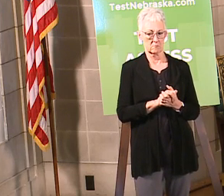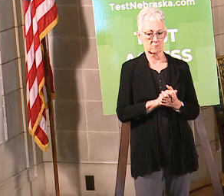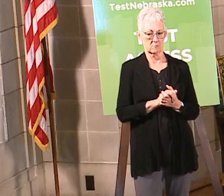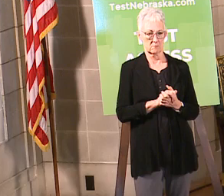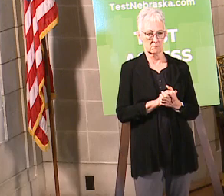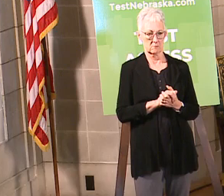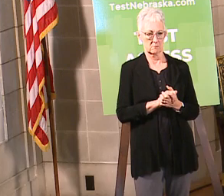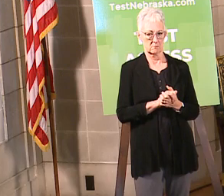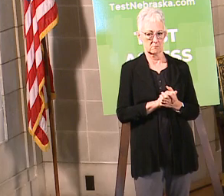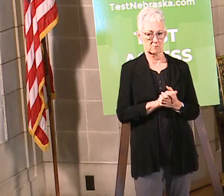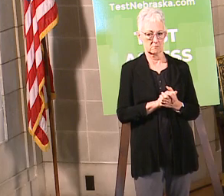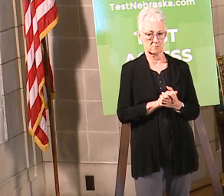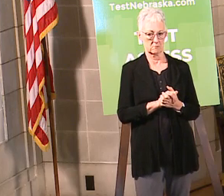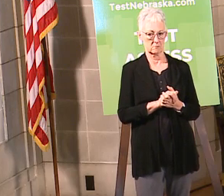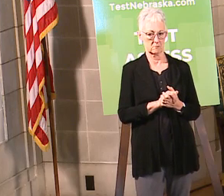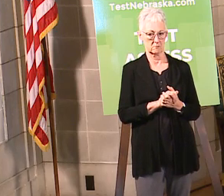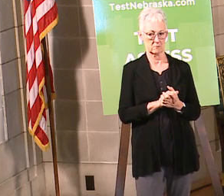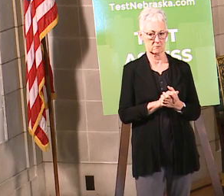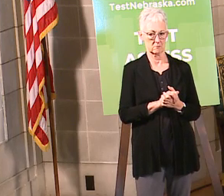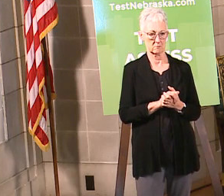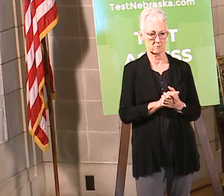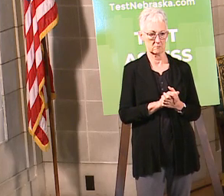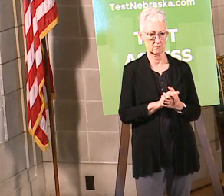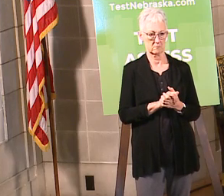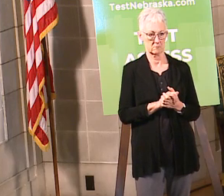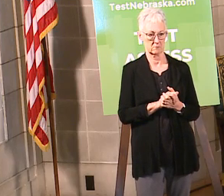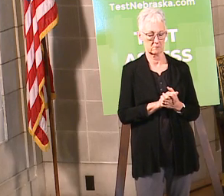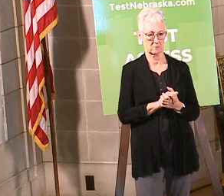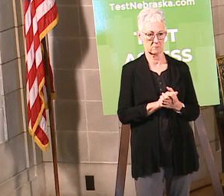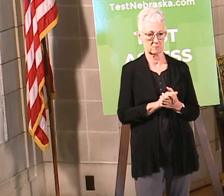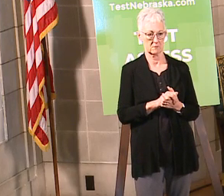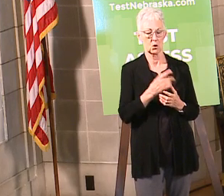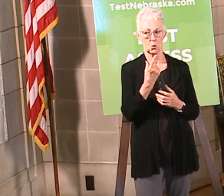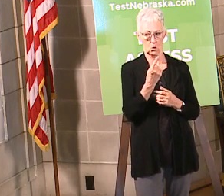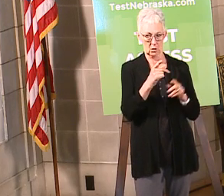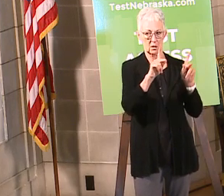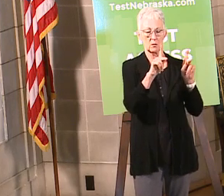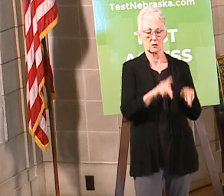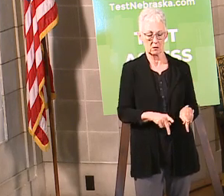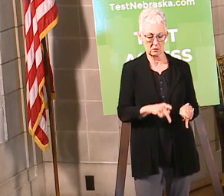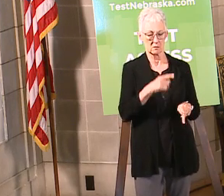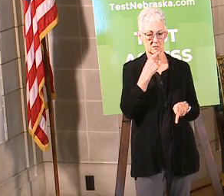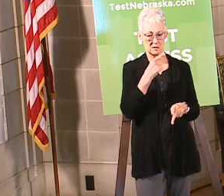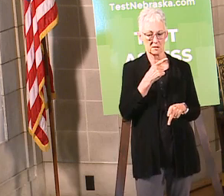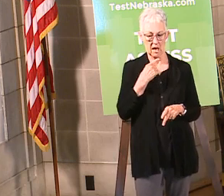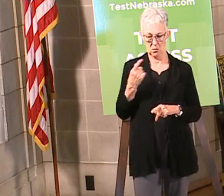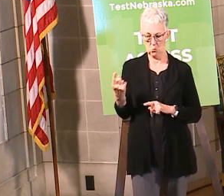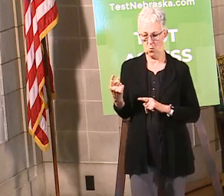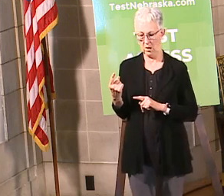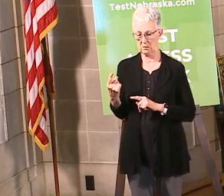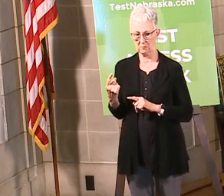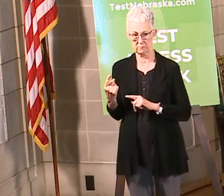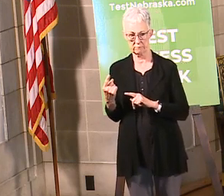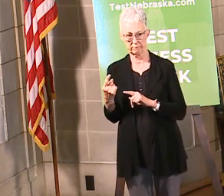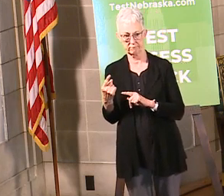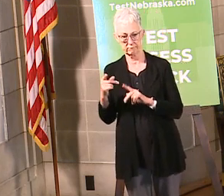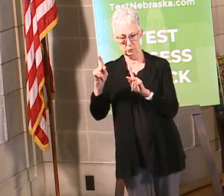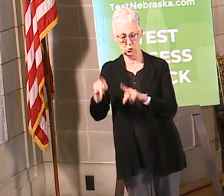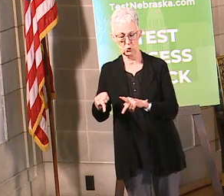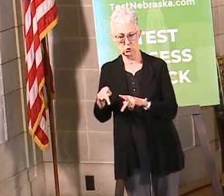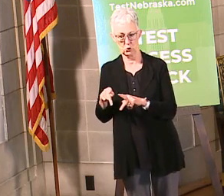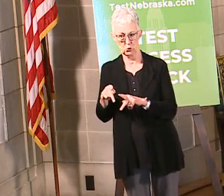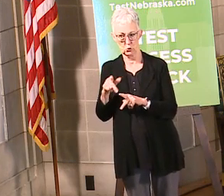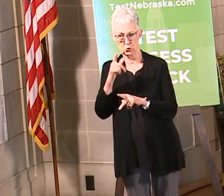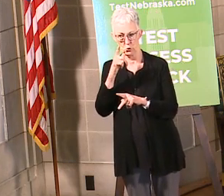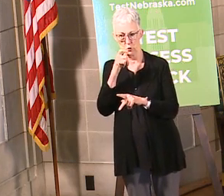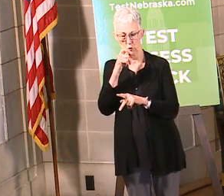deceased mother. What should she do to return that? Mark Bomber at KSMB has a listener who called in and